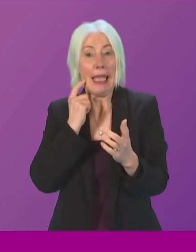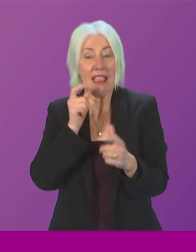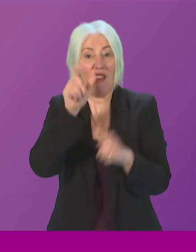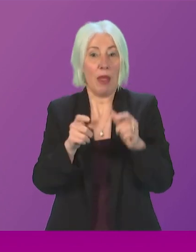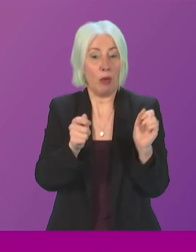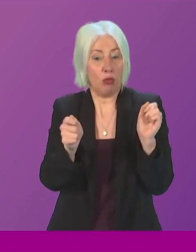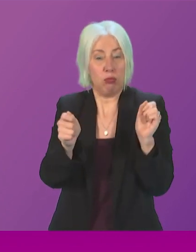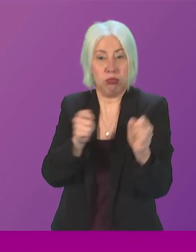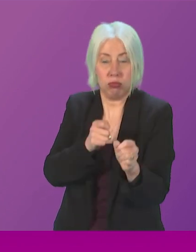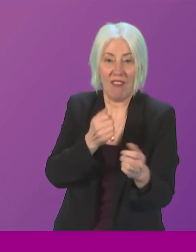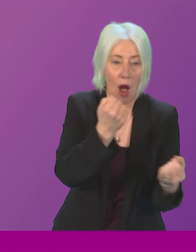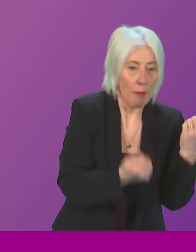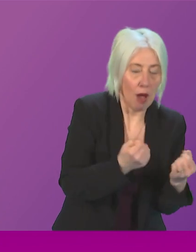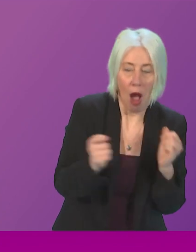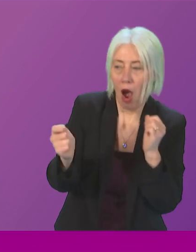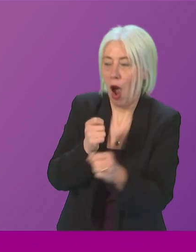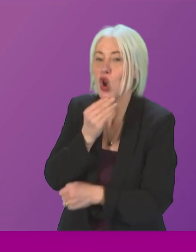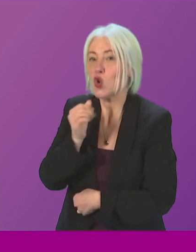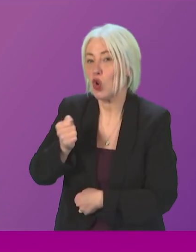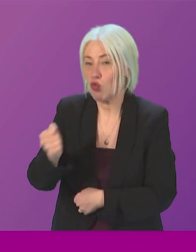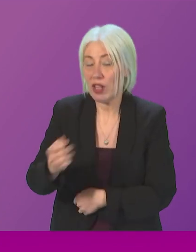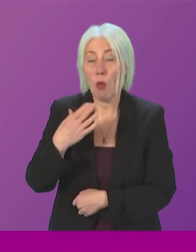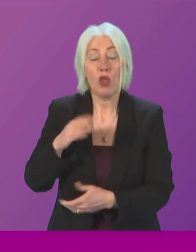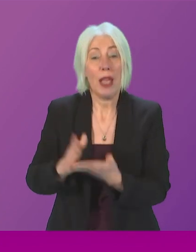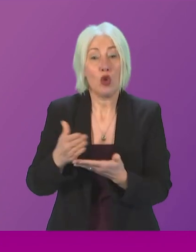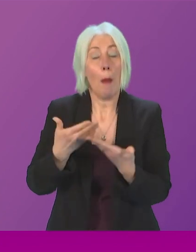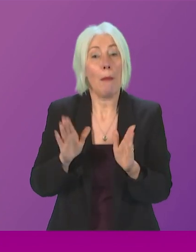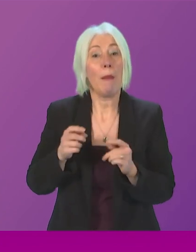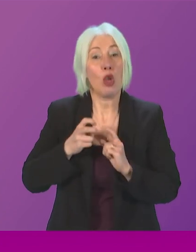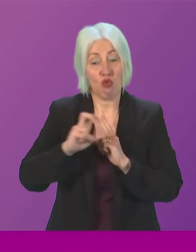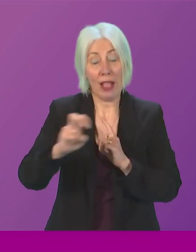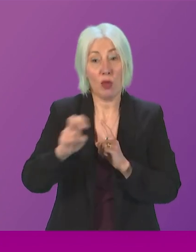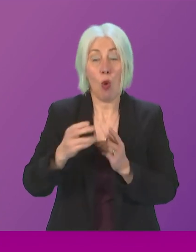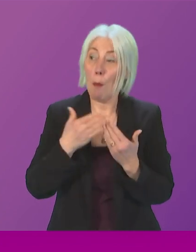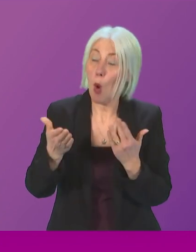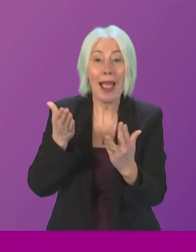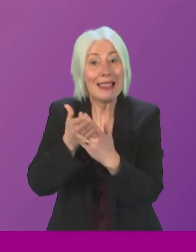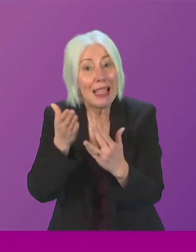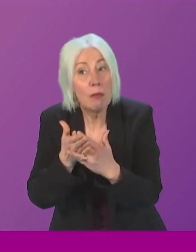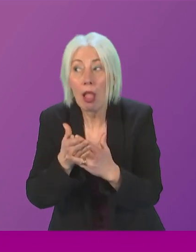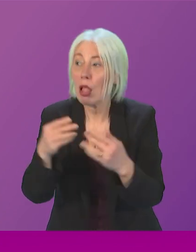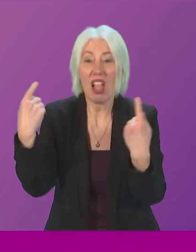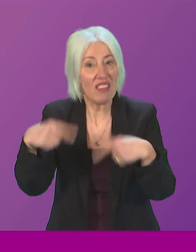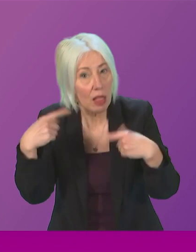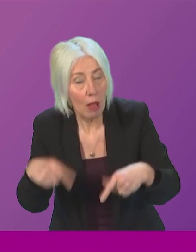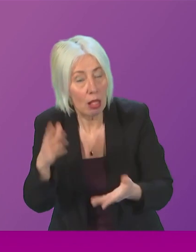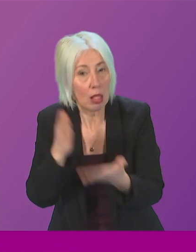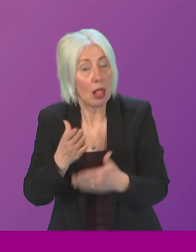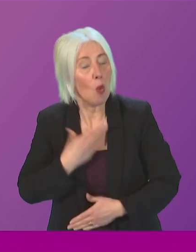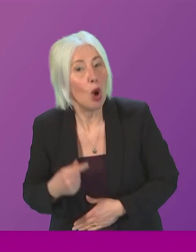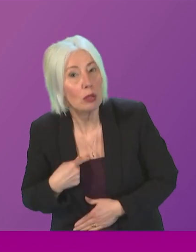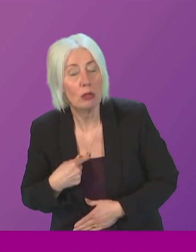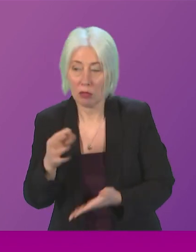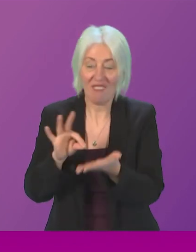Katie Clark refers to I want to make Scotland's public transport system more accessible I want to make it more available I want to make it more